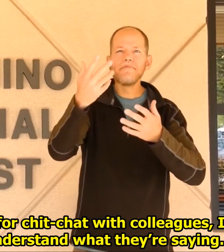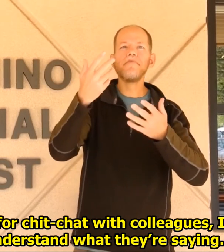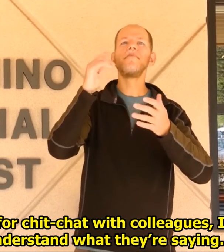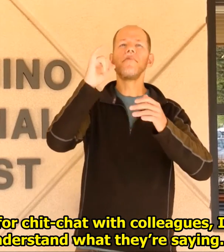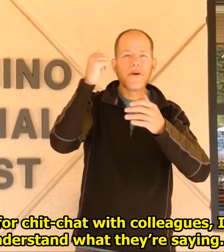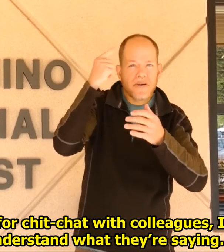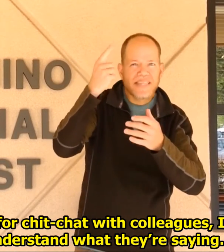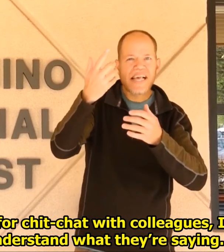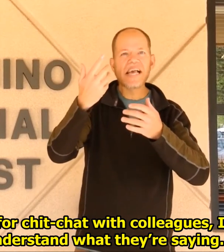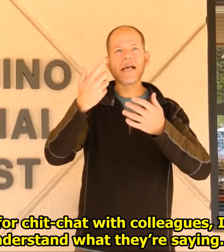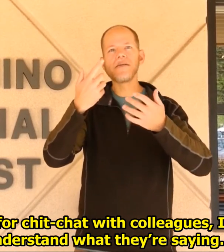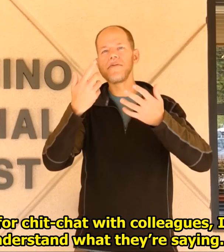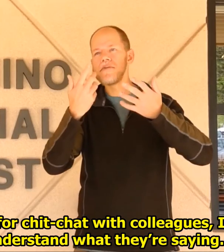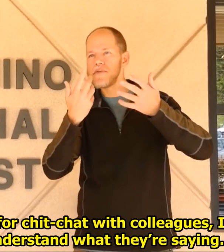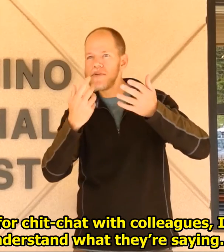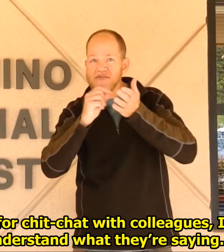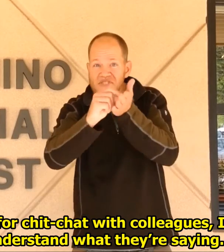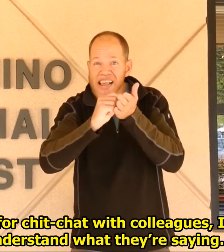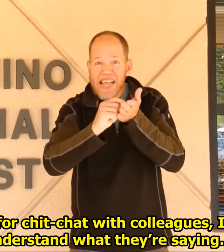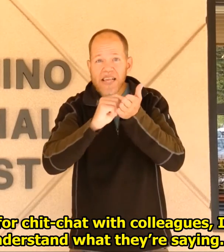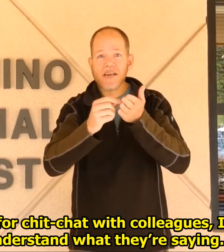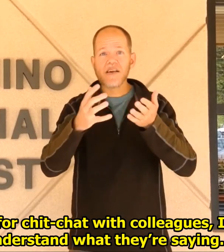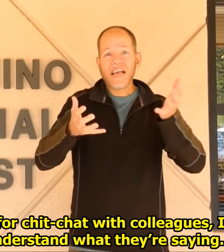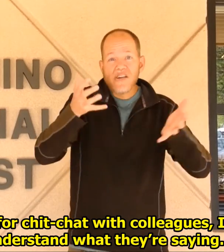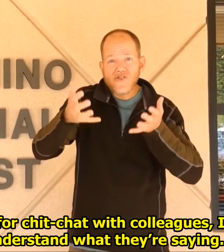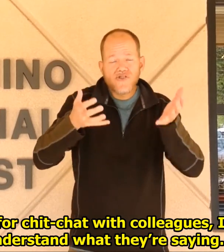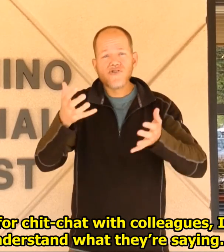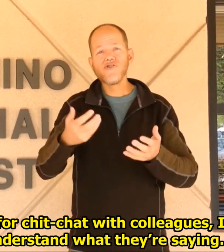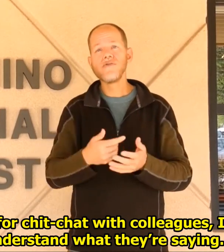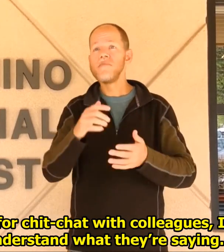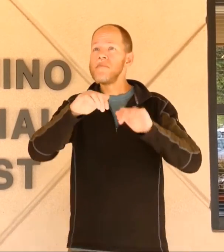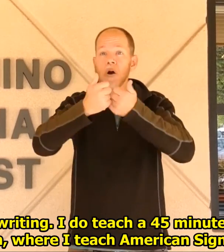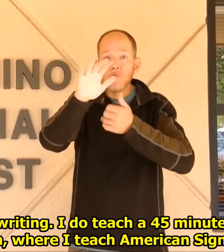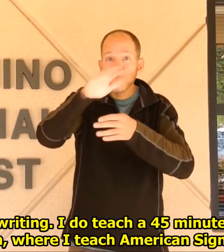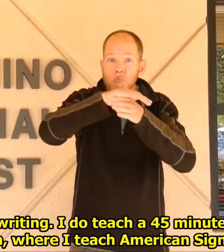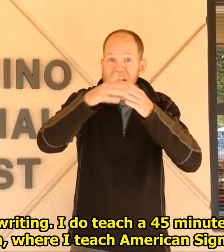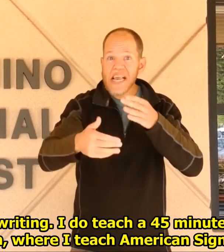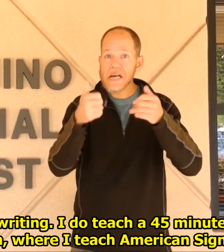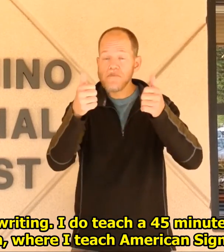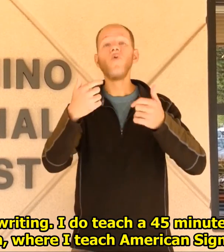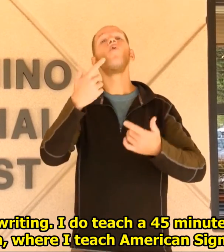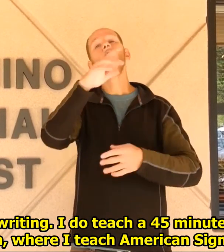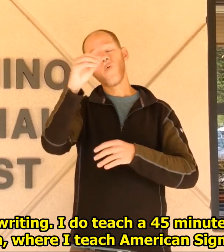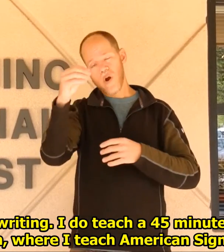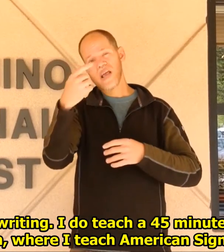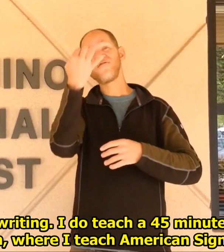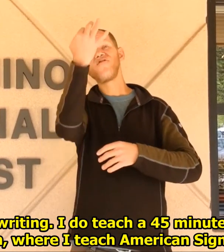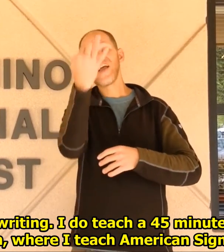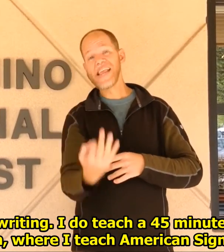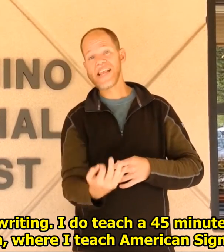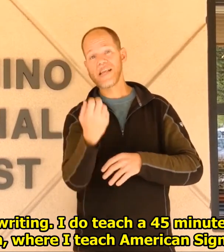I try to read people's lips to understand what they're saying. We'll use gesture, we'll use writing.